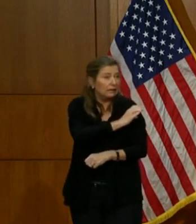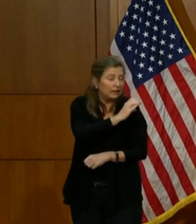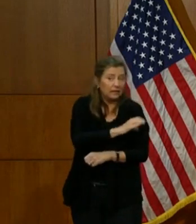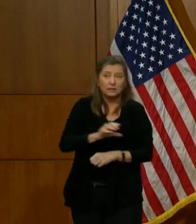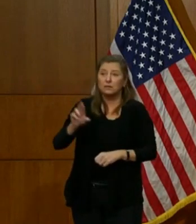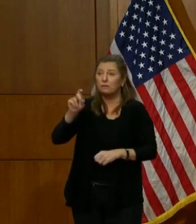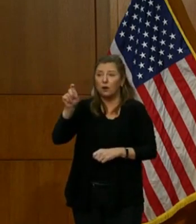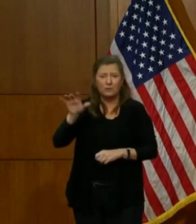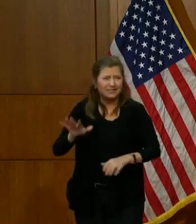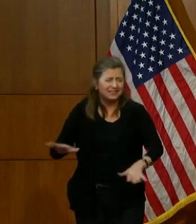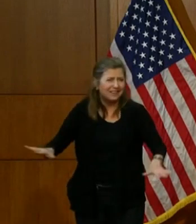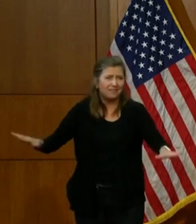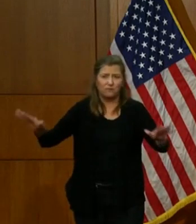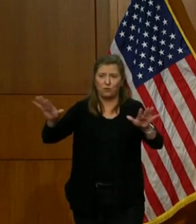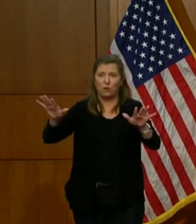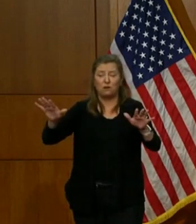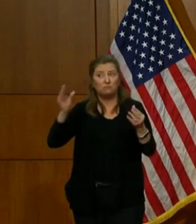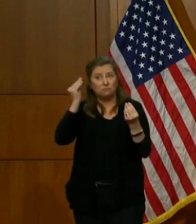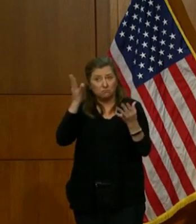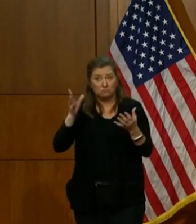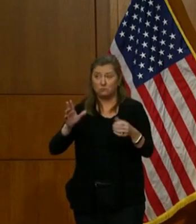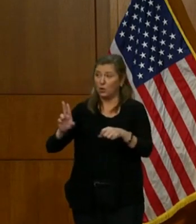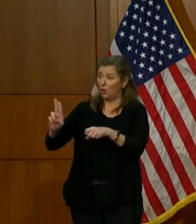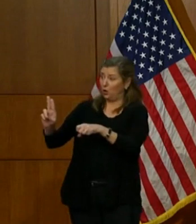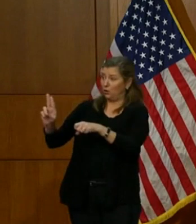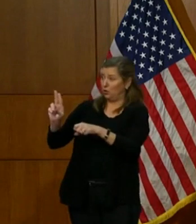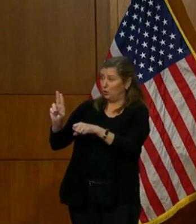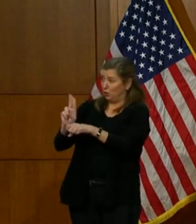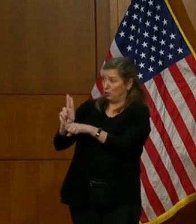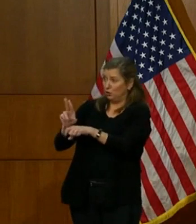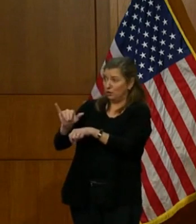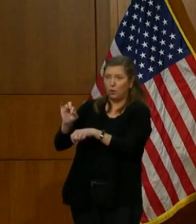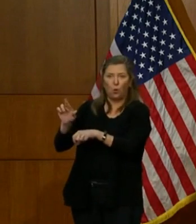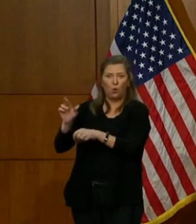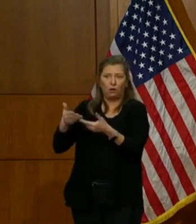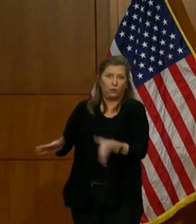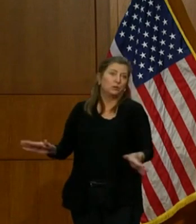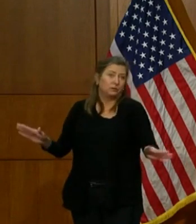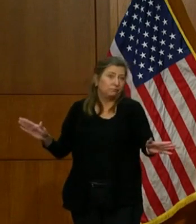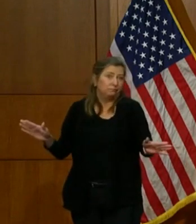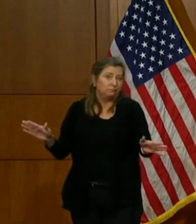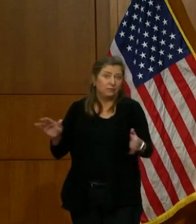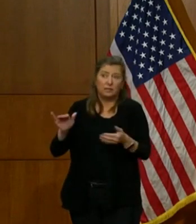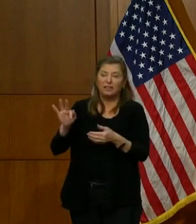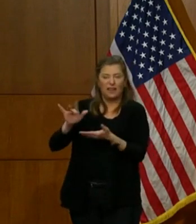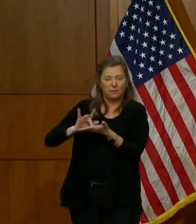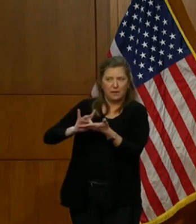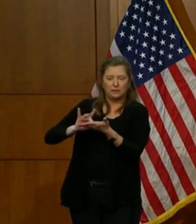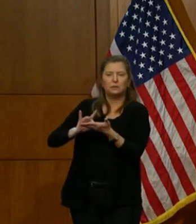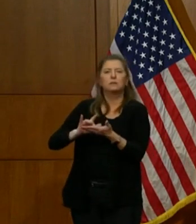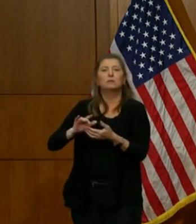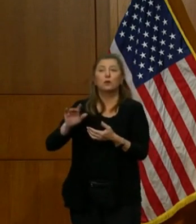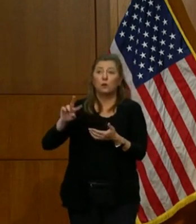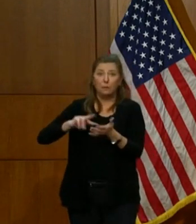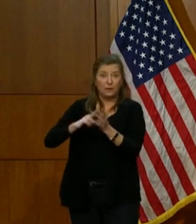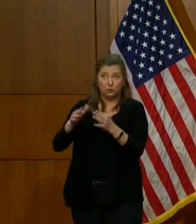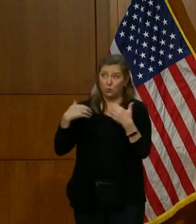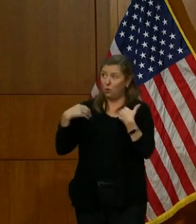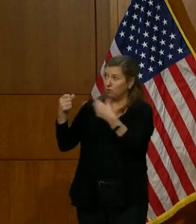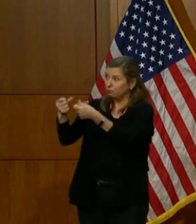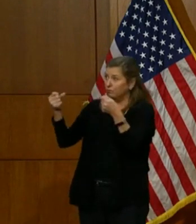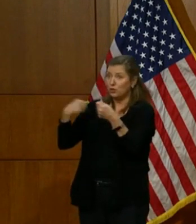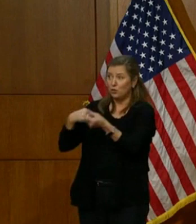everywhere. You use it or you lose it. So I want you to empty those freezers